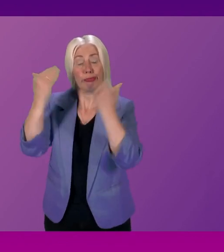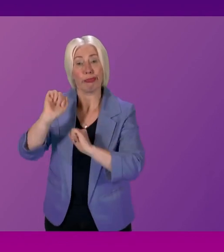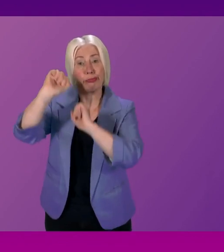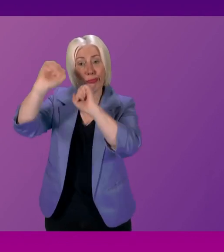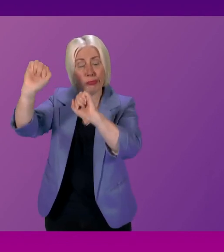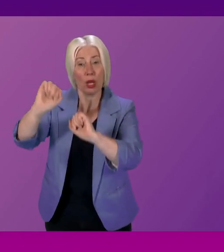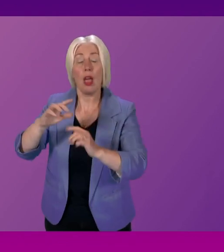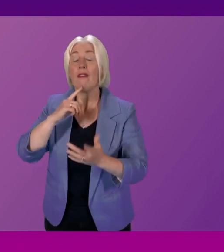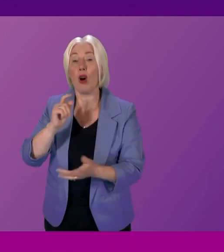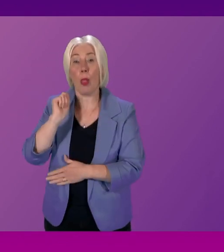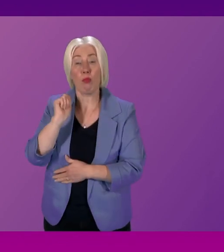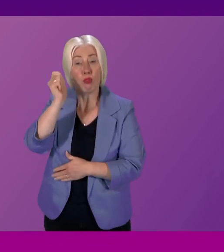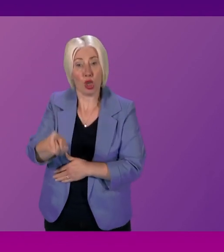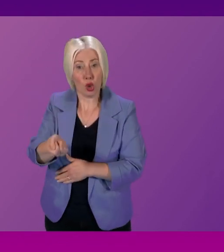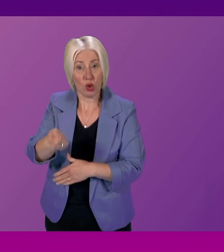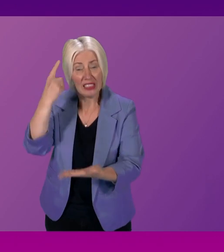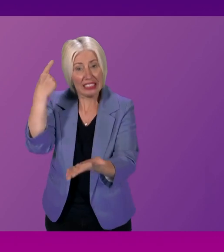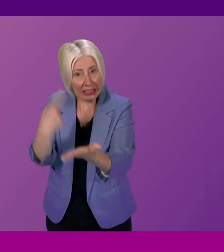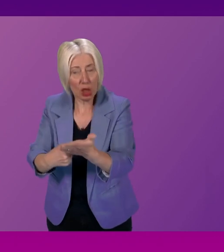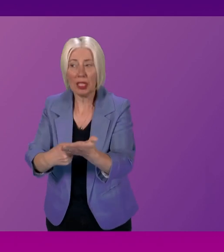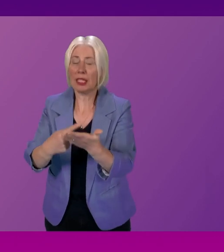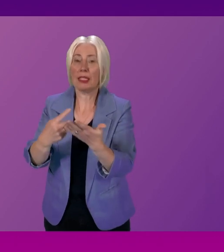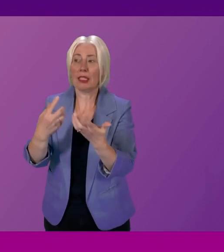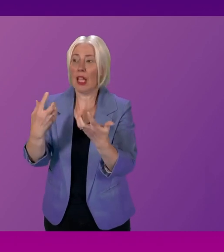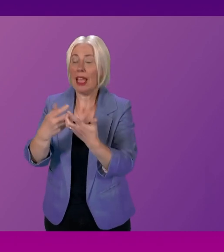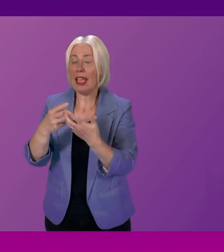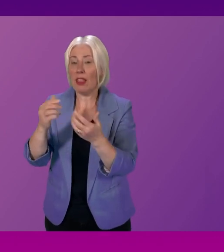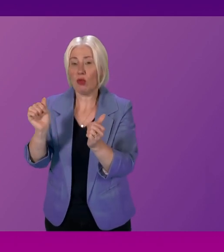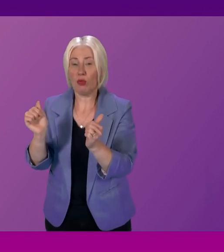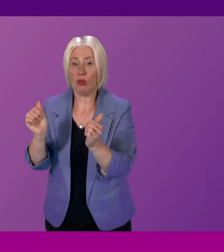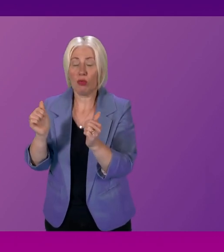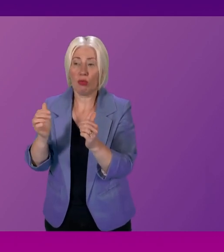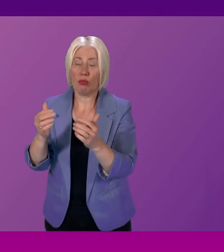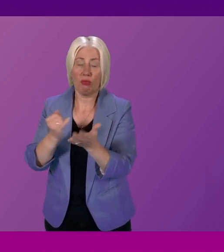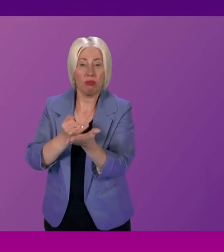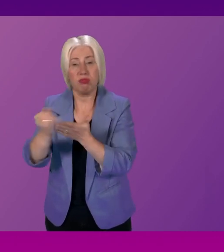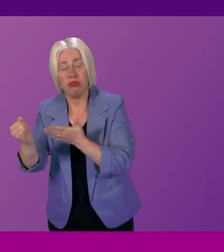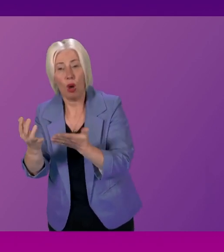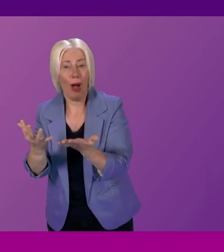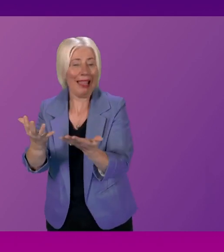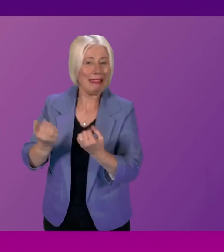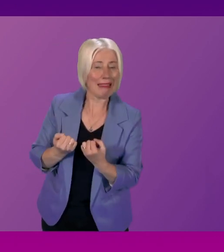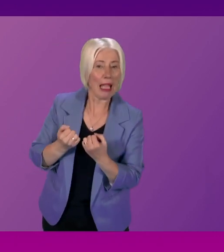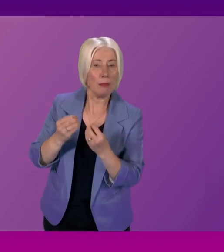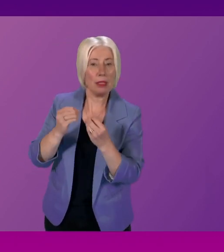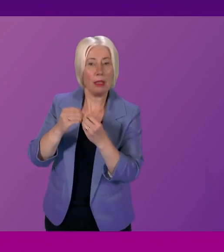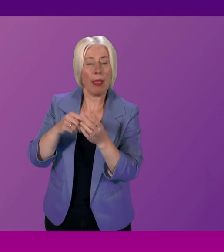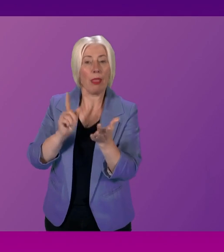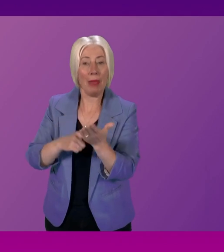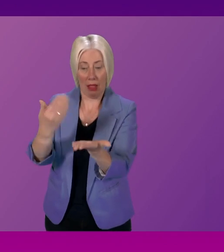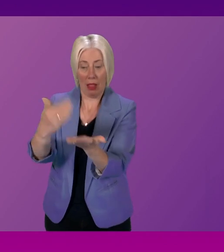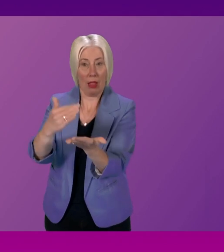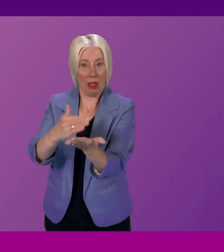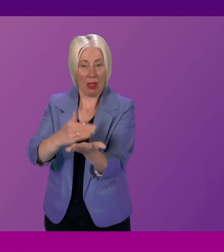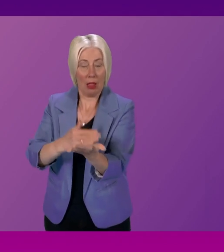prosecutorial decisions and decisions to either oppose or accept bail conditions. It will be